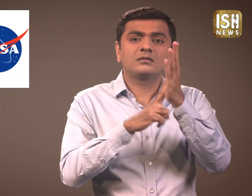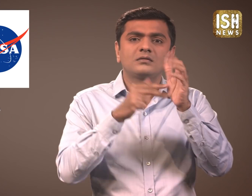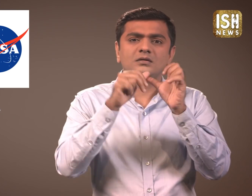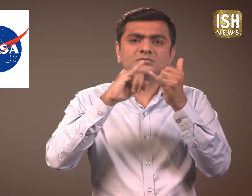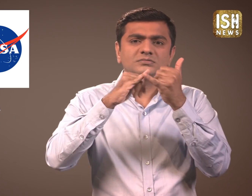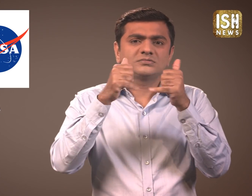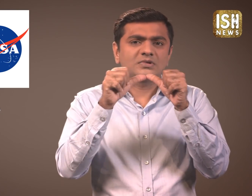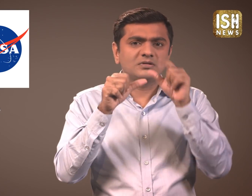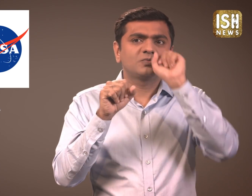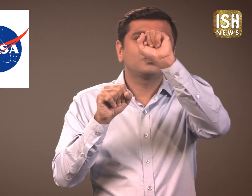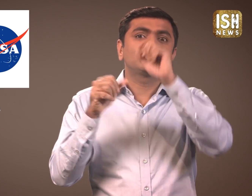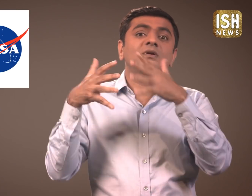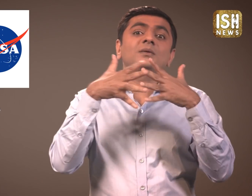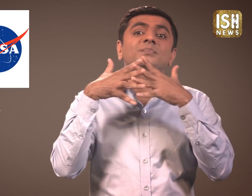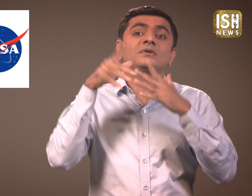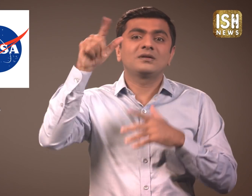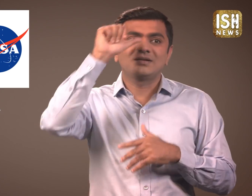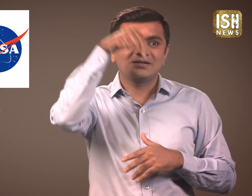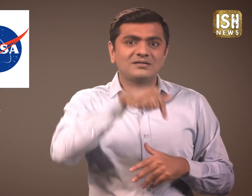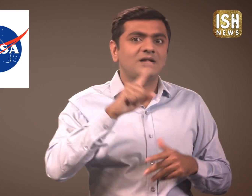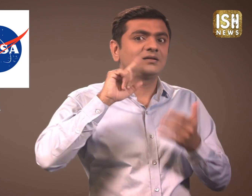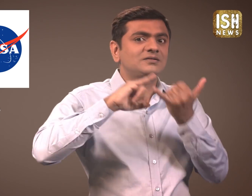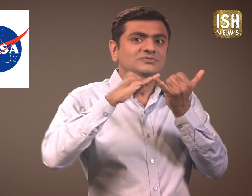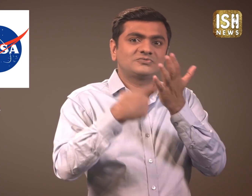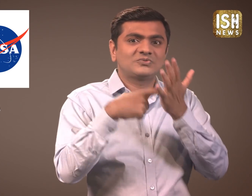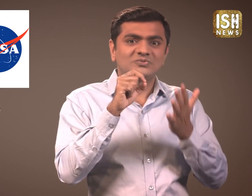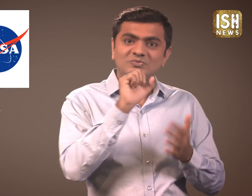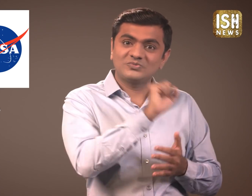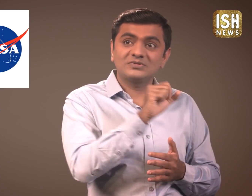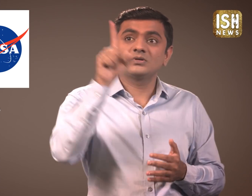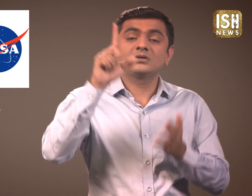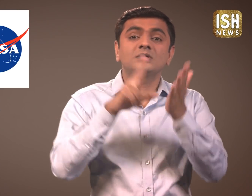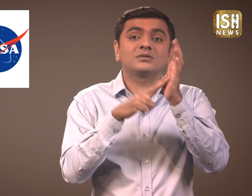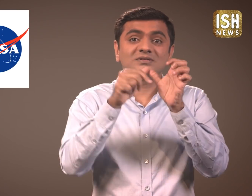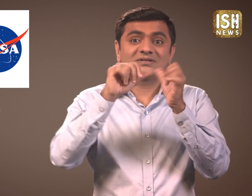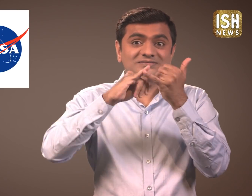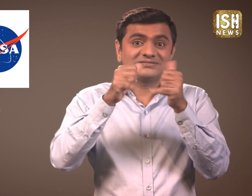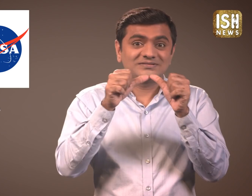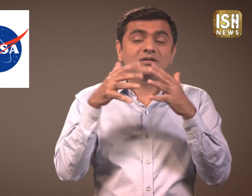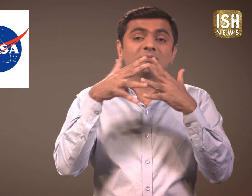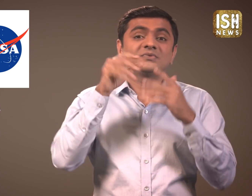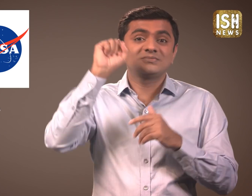Like we have ISRO in India, America has NASA.